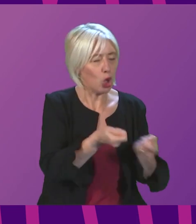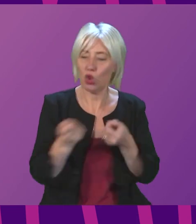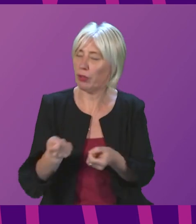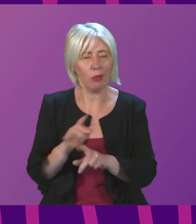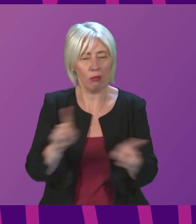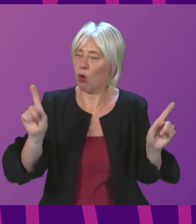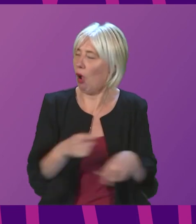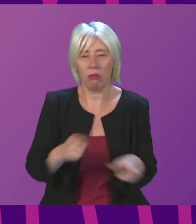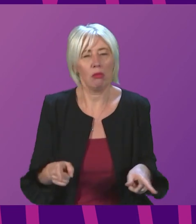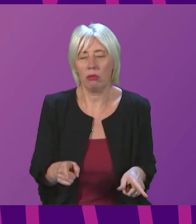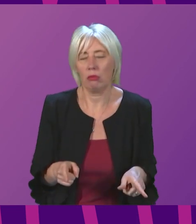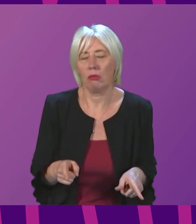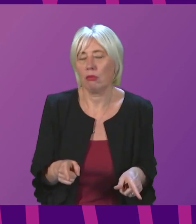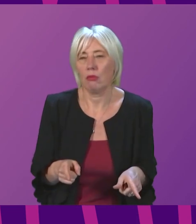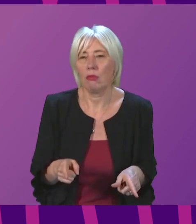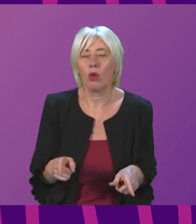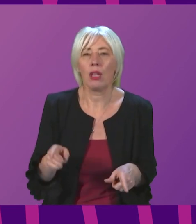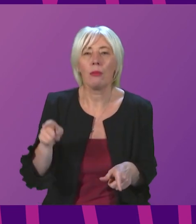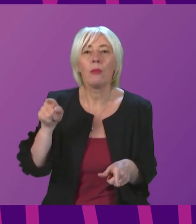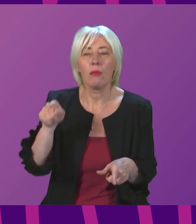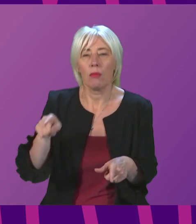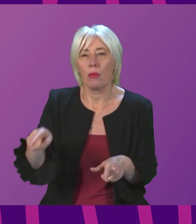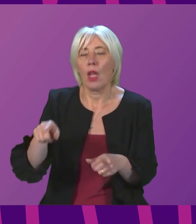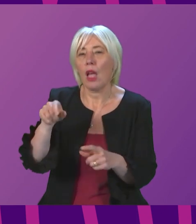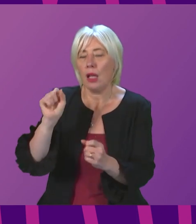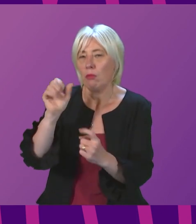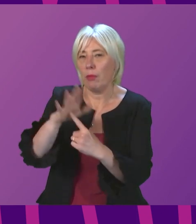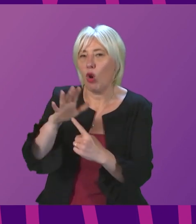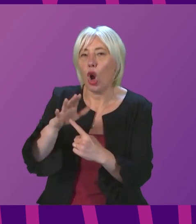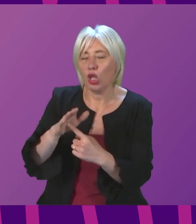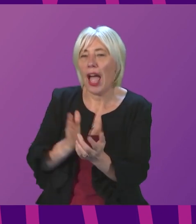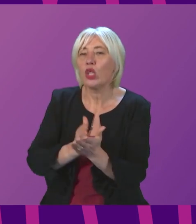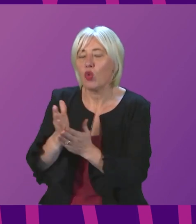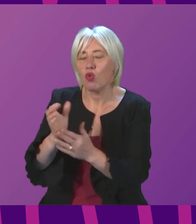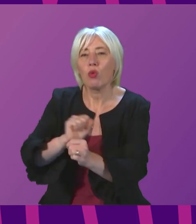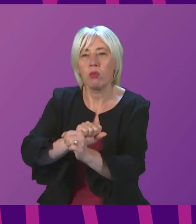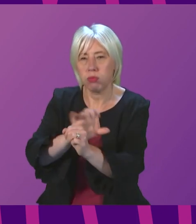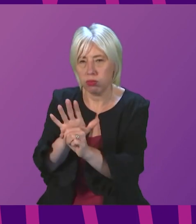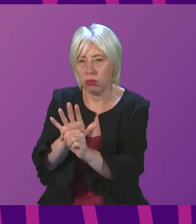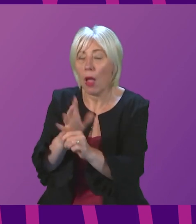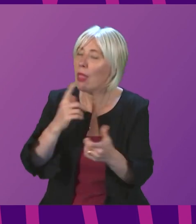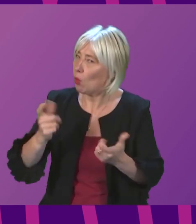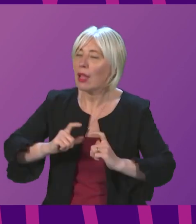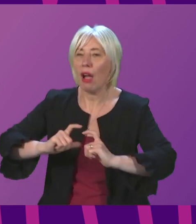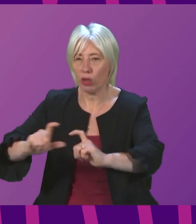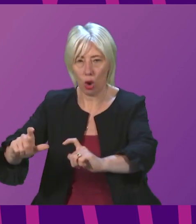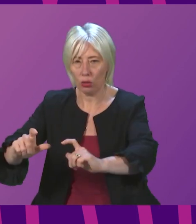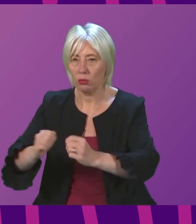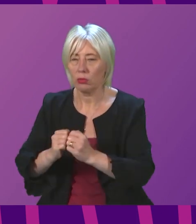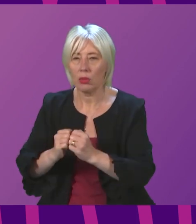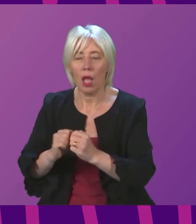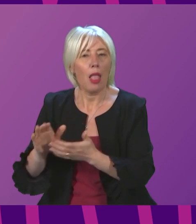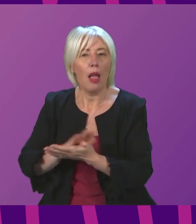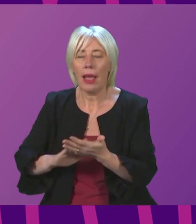Cancer services have rightly been prioritised throughout the pandemic and that will continue. That does not mean there has been no